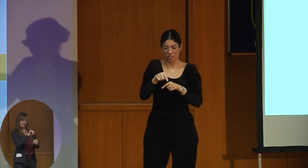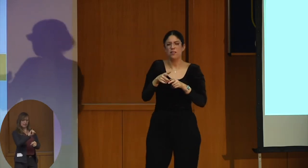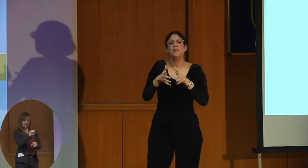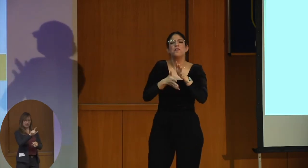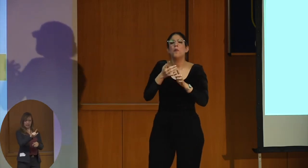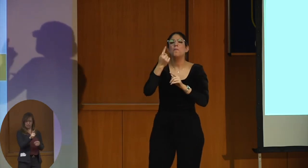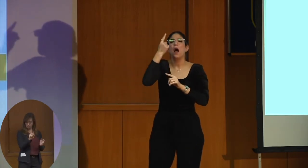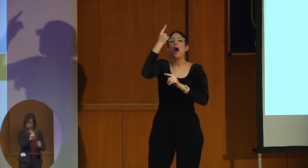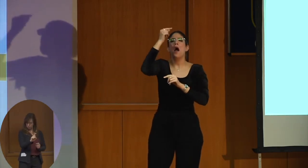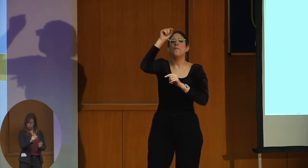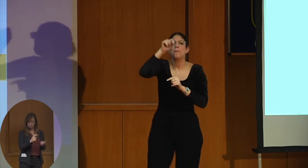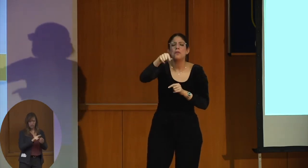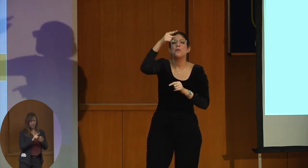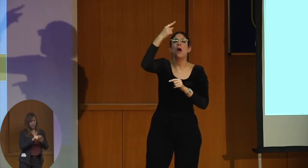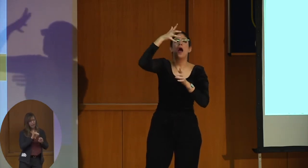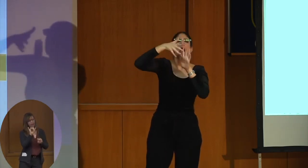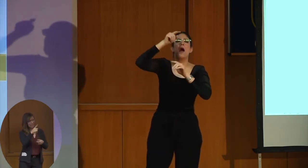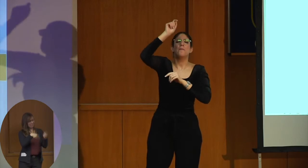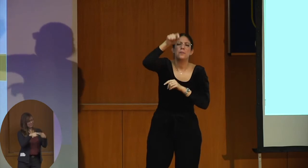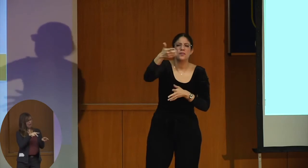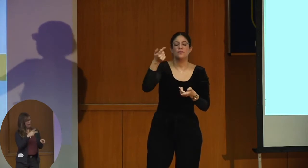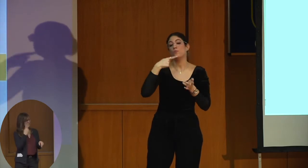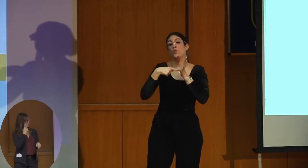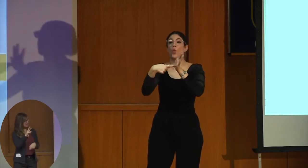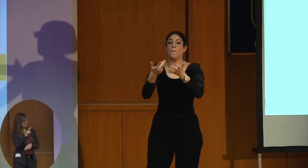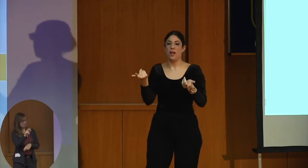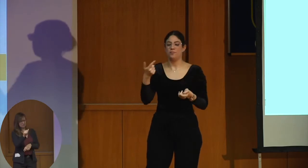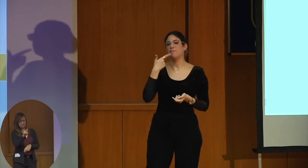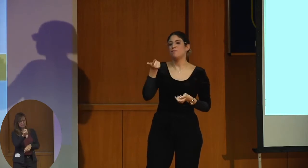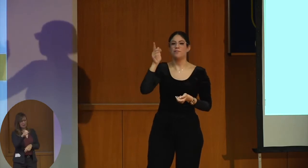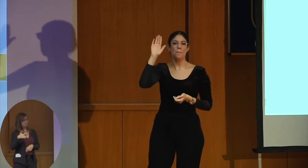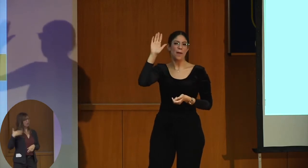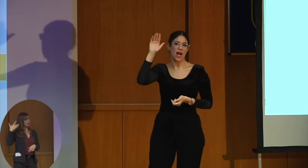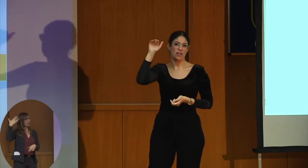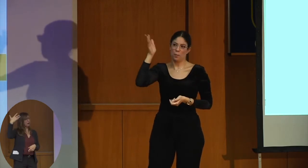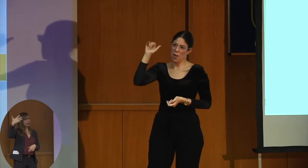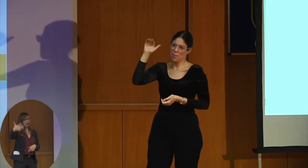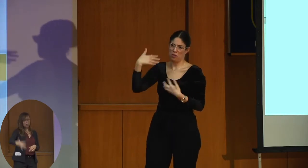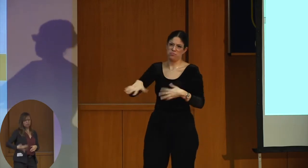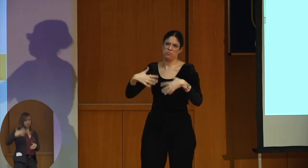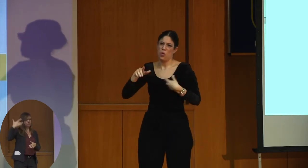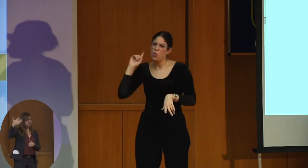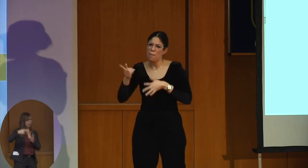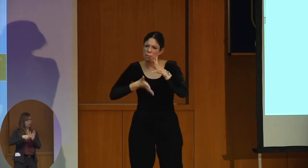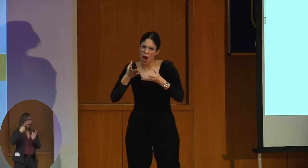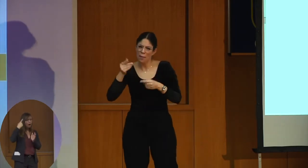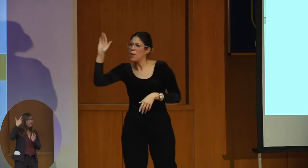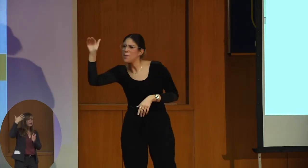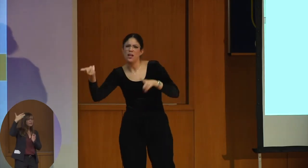If a sign is very, very rare, you see it once every so-and-so, or very